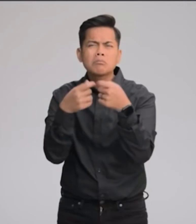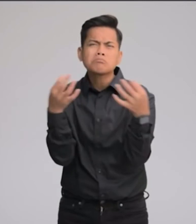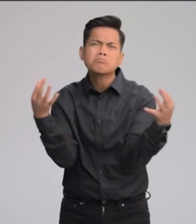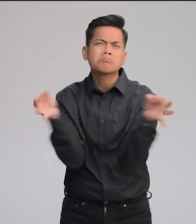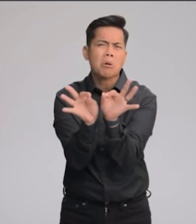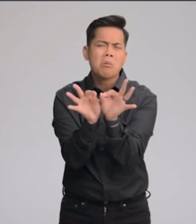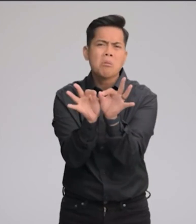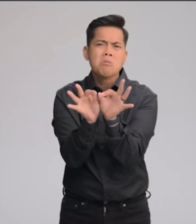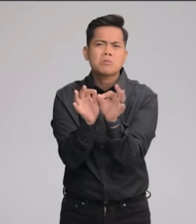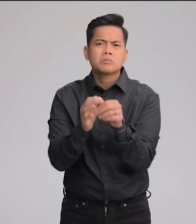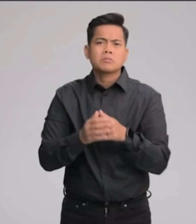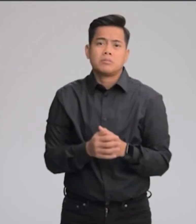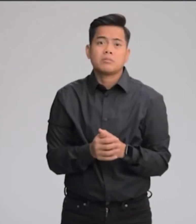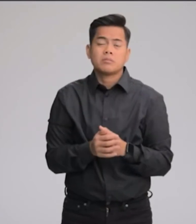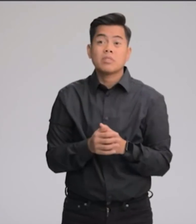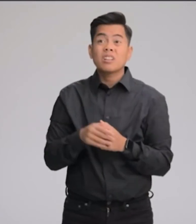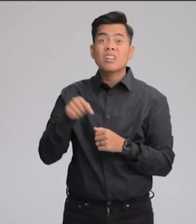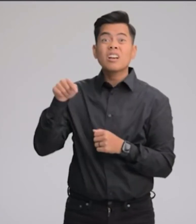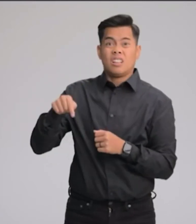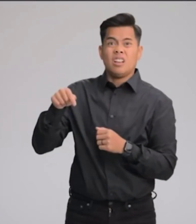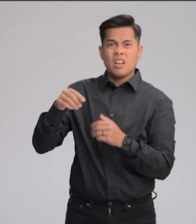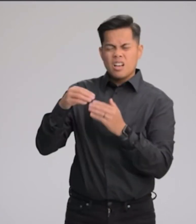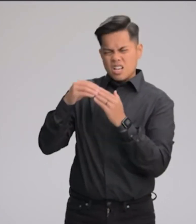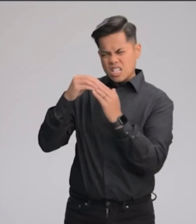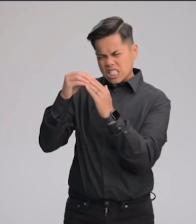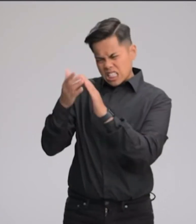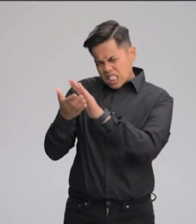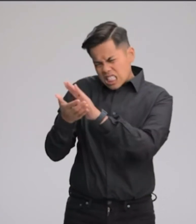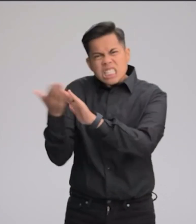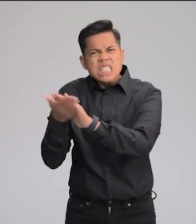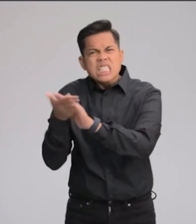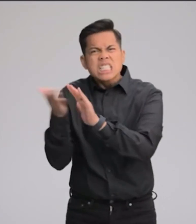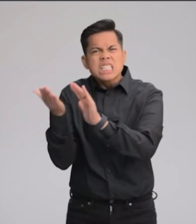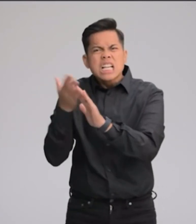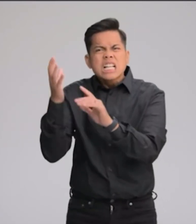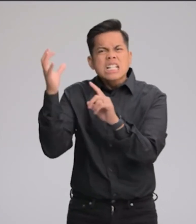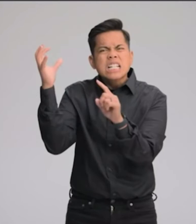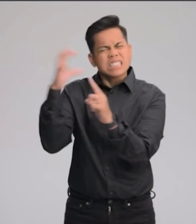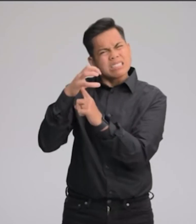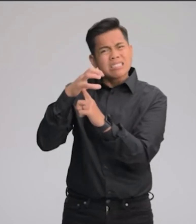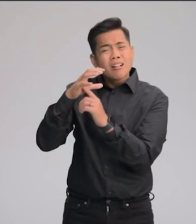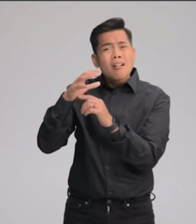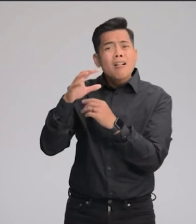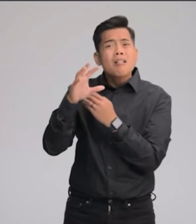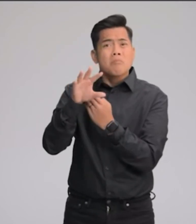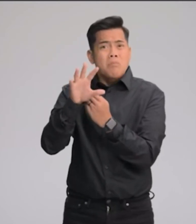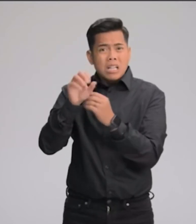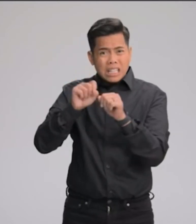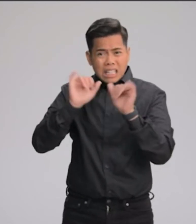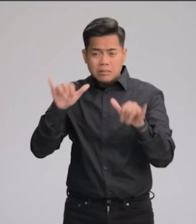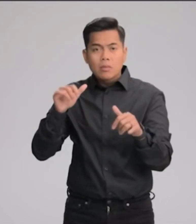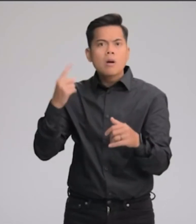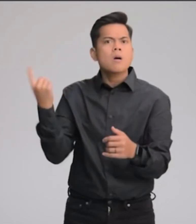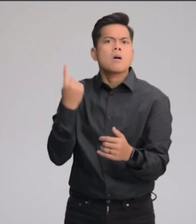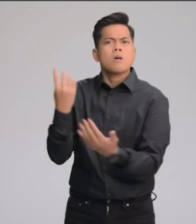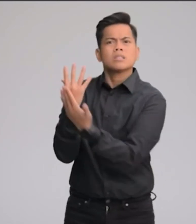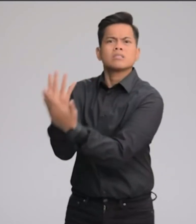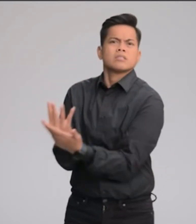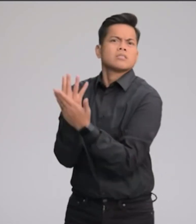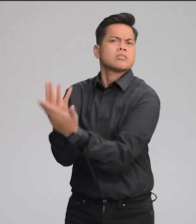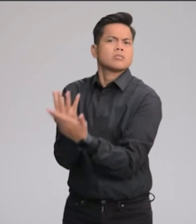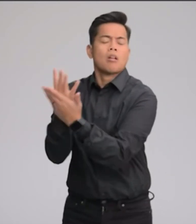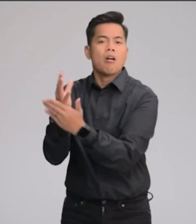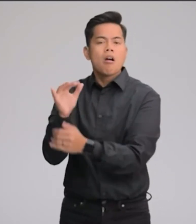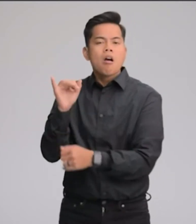users. Even with industry-leading performance, new Pro camera system, and always-on display, iPhone 14